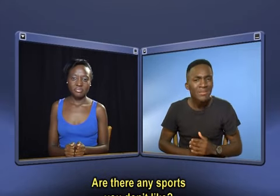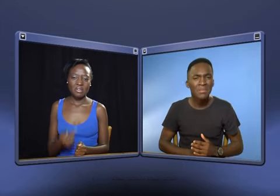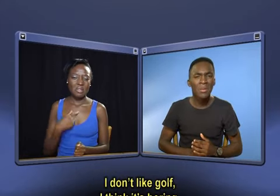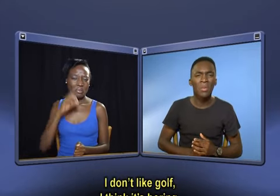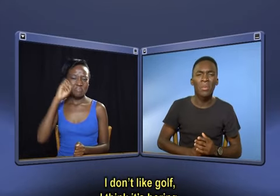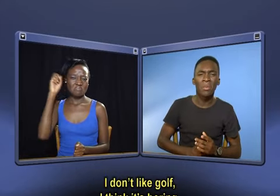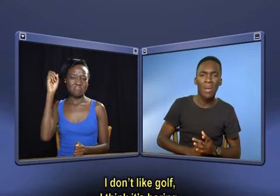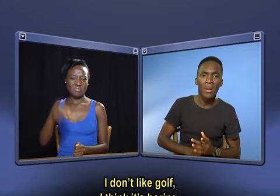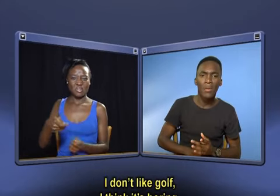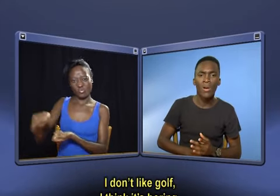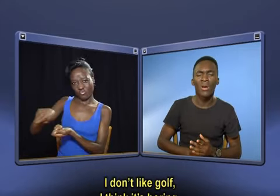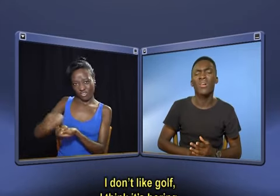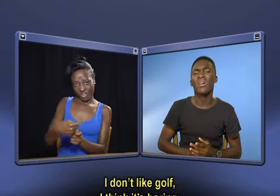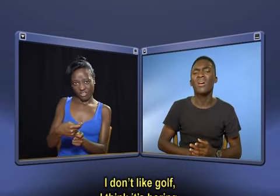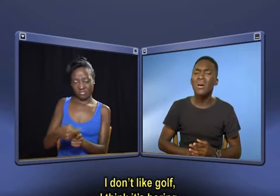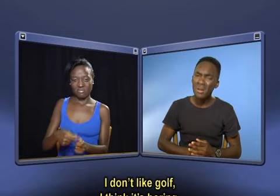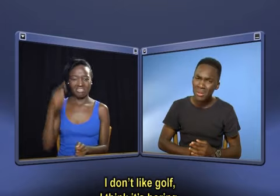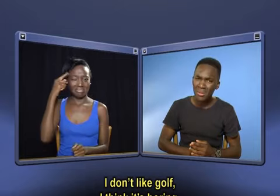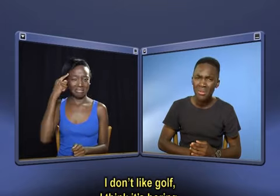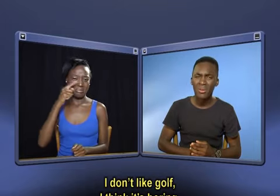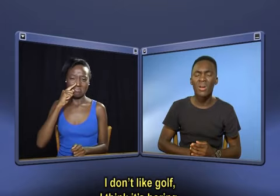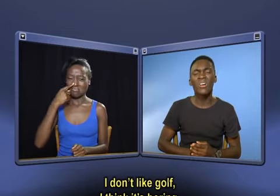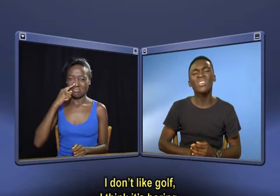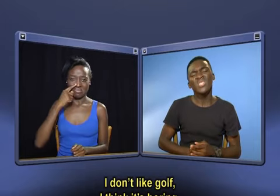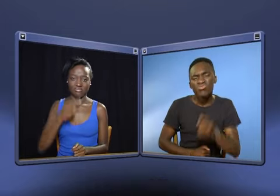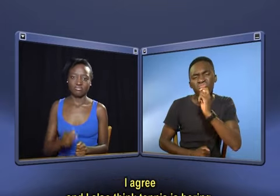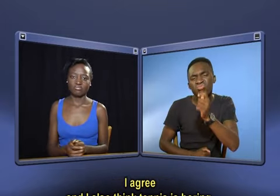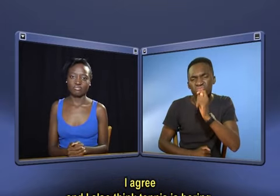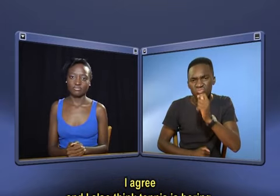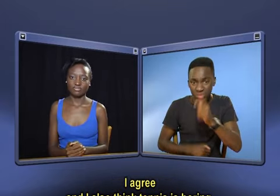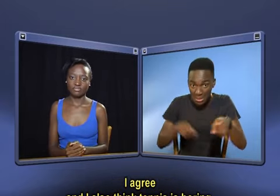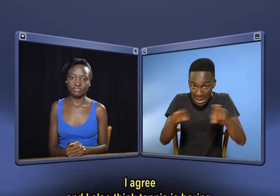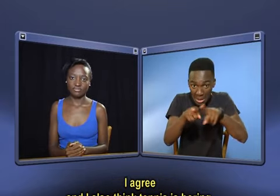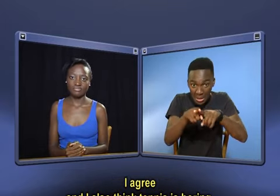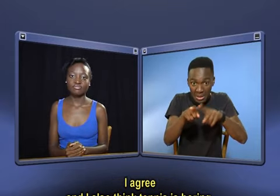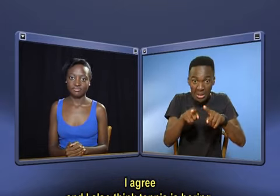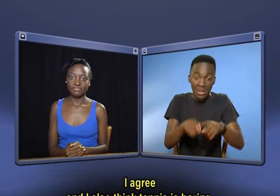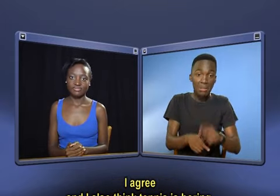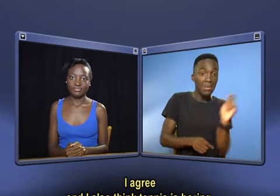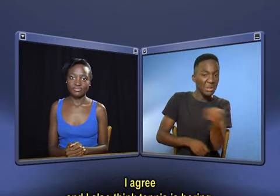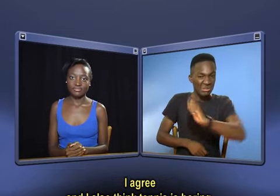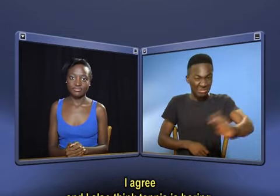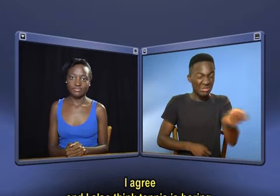I don't like golf. I think it's boring. I agree. And I also think tennis is boring.